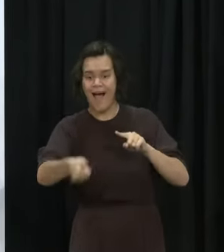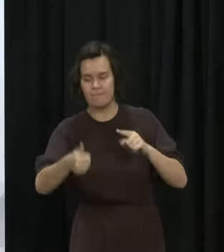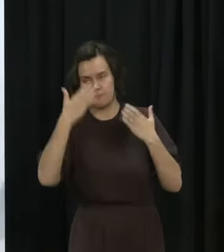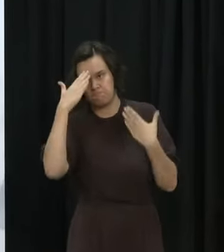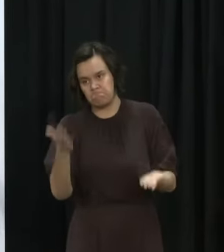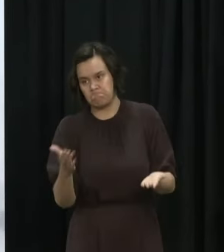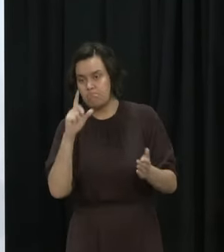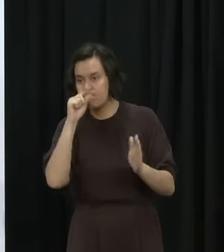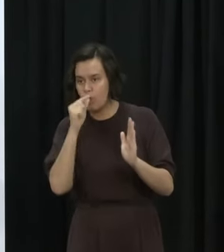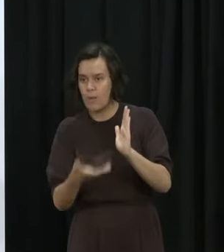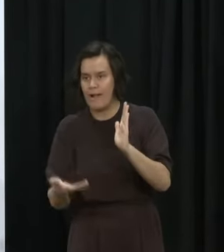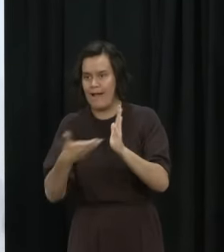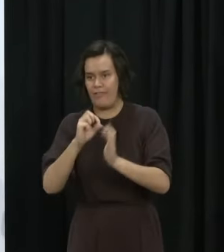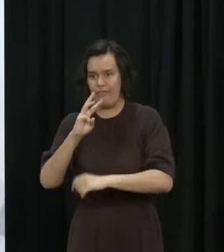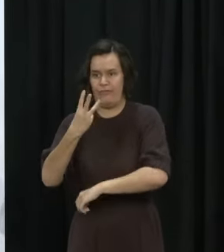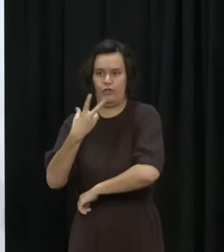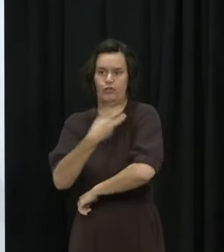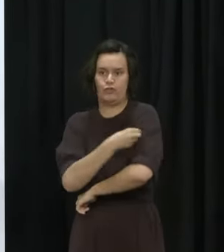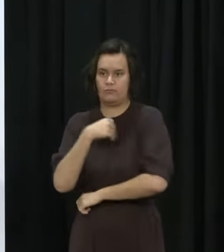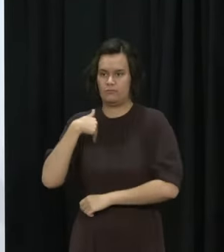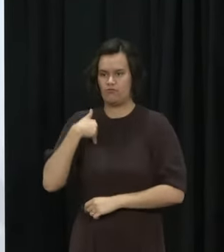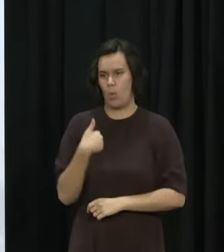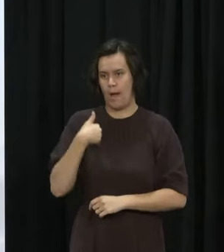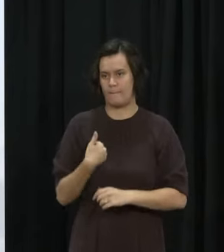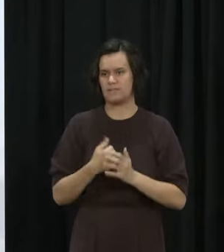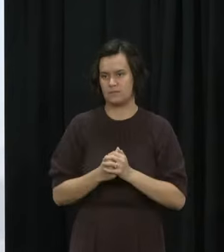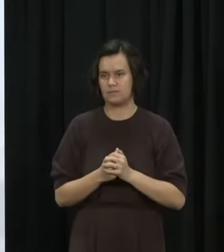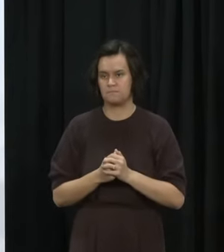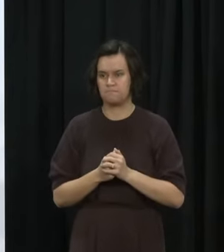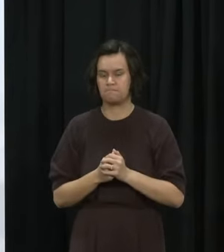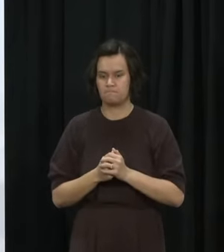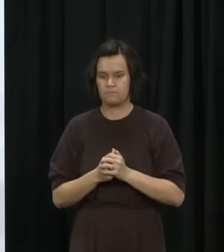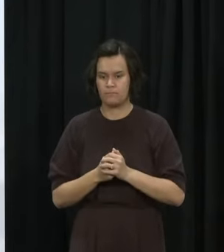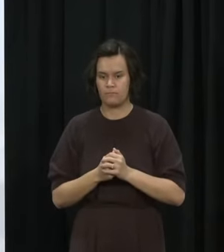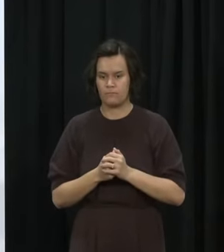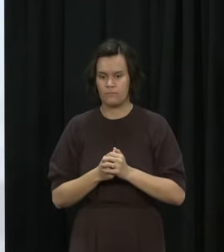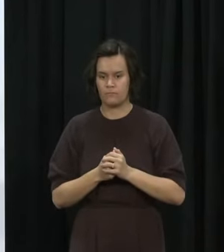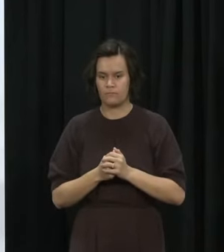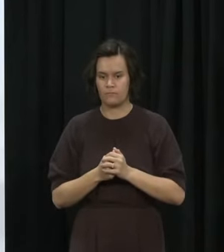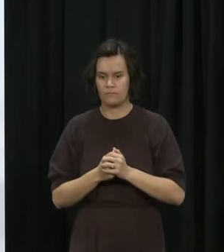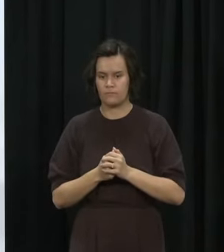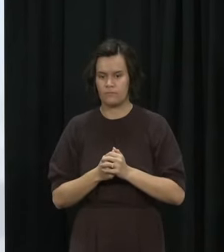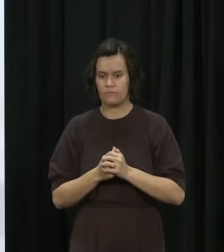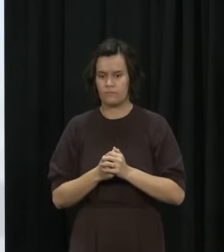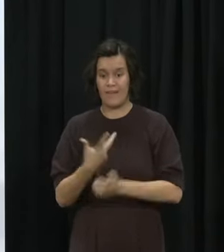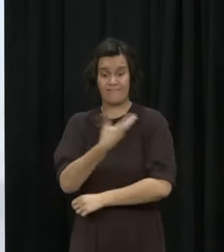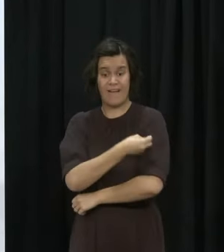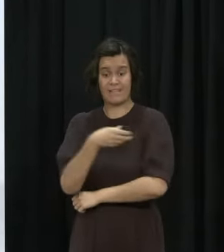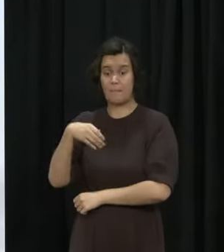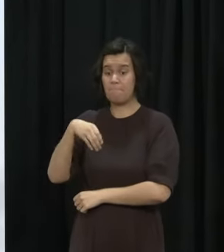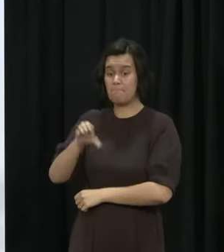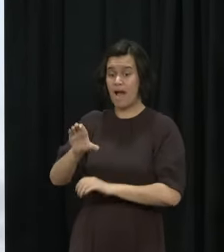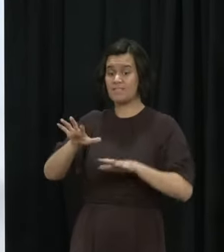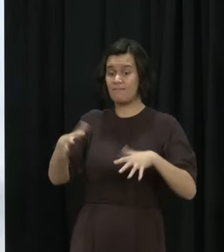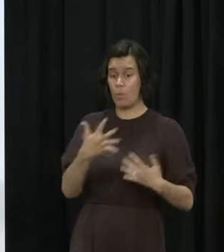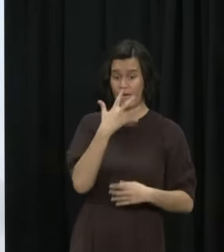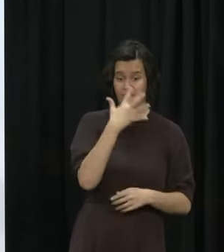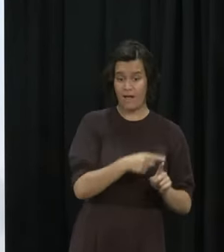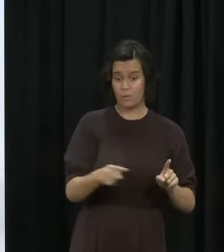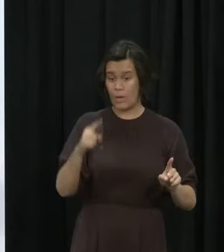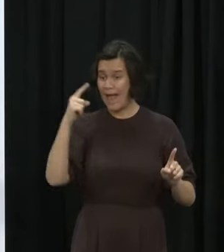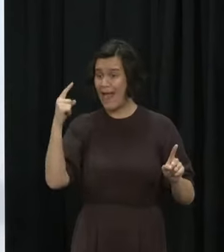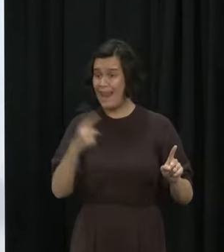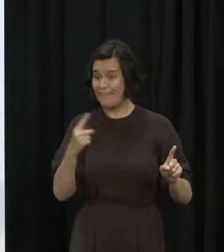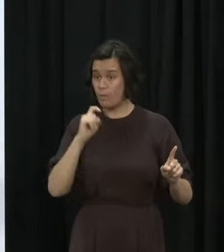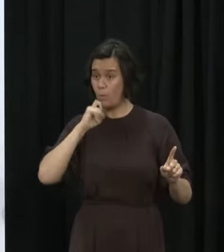into the vaccine pass framework? No And secondly once we